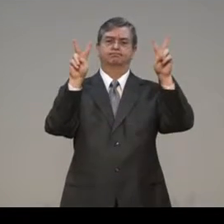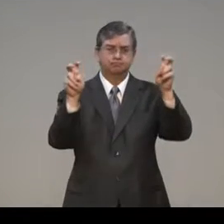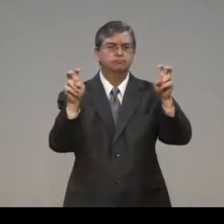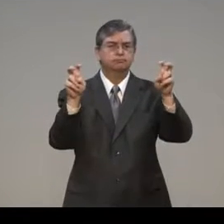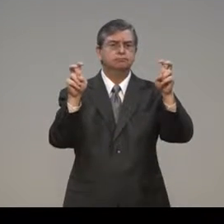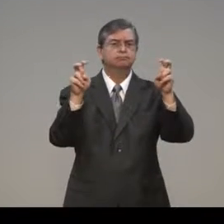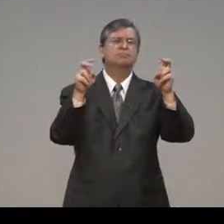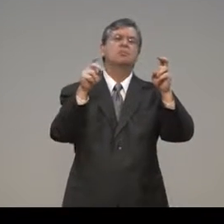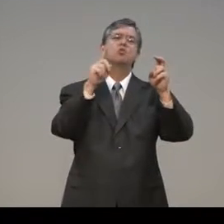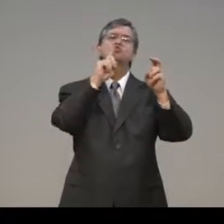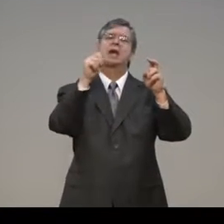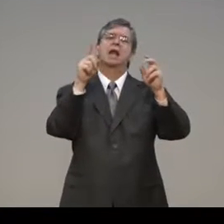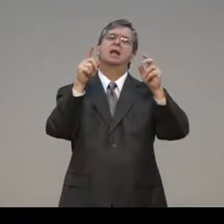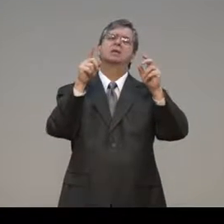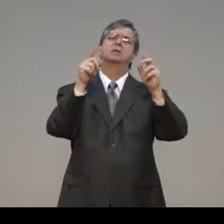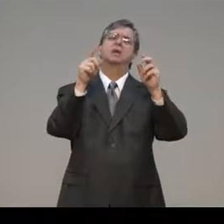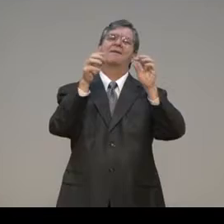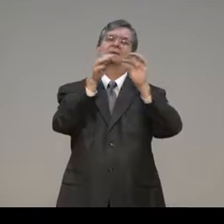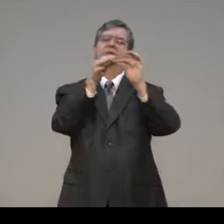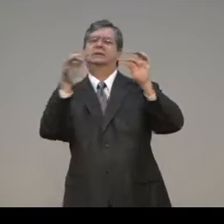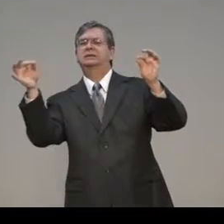This year, 2017.